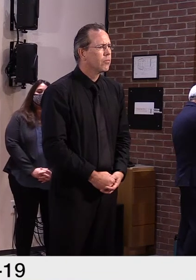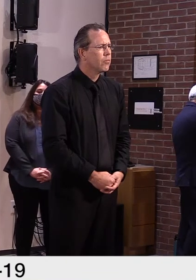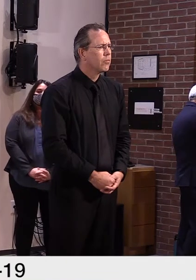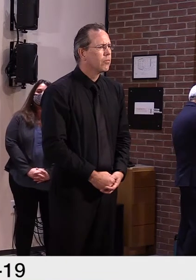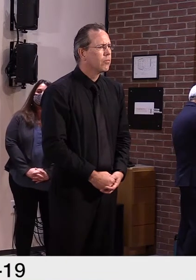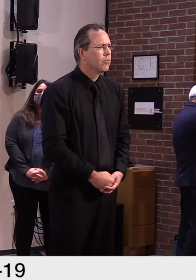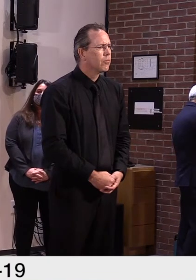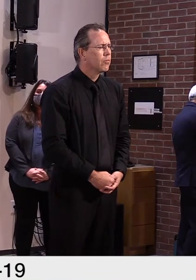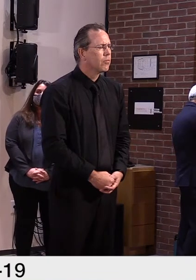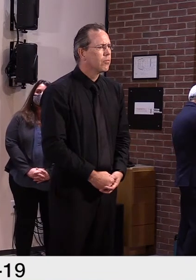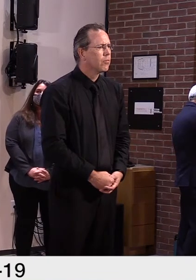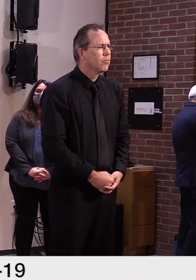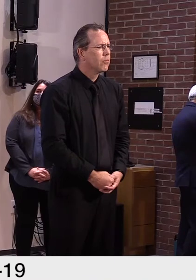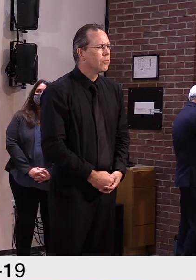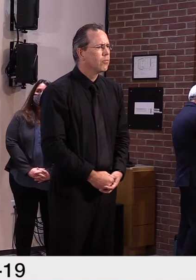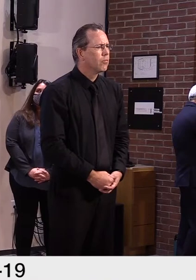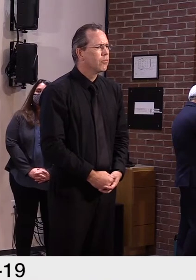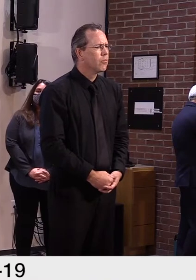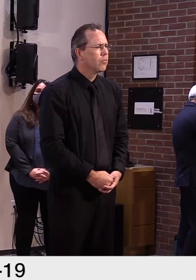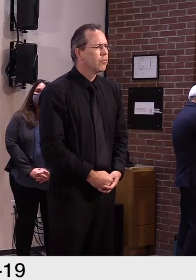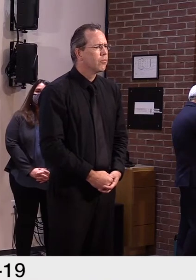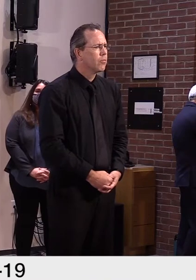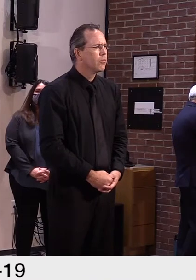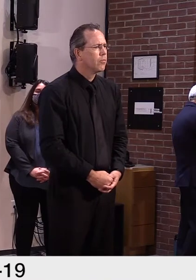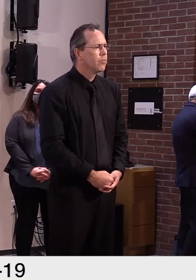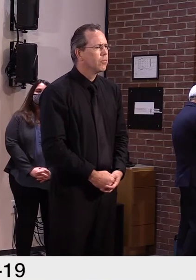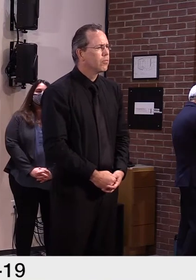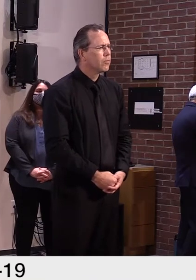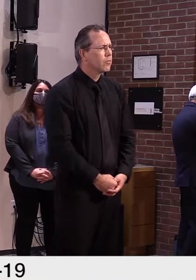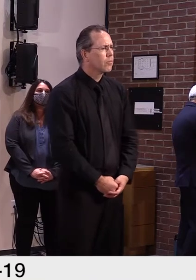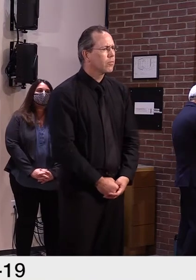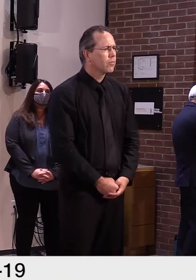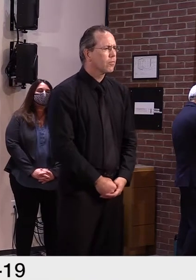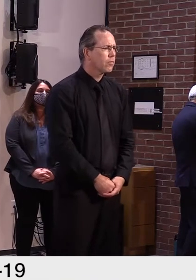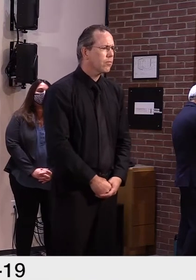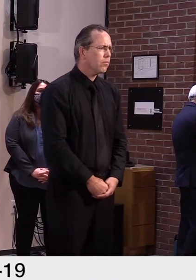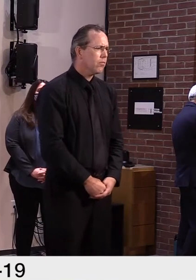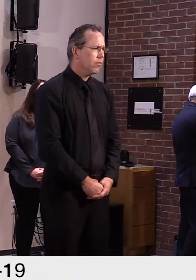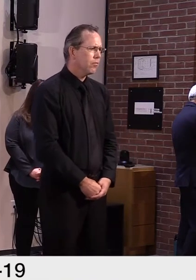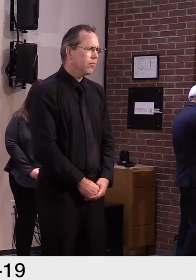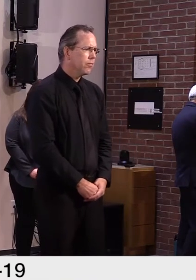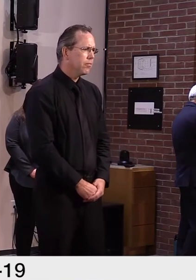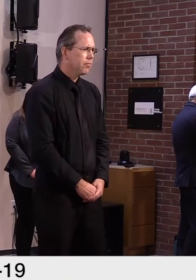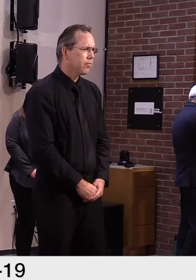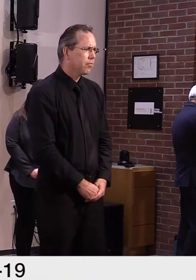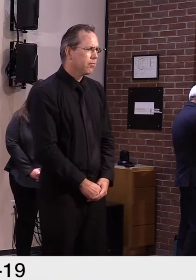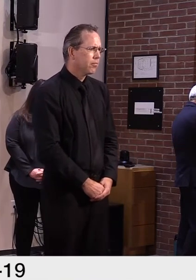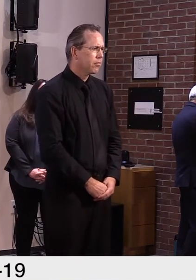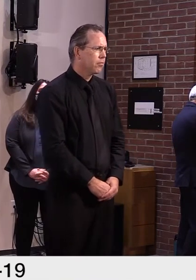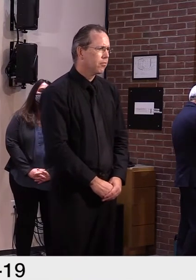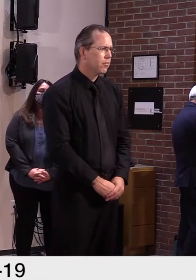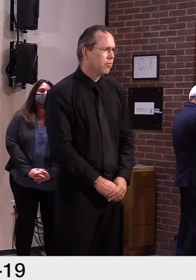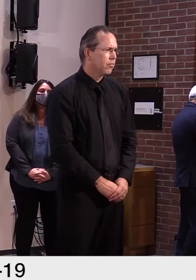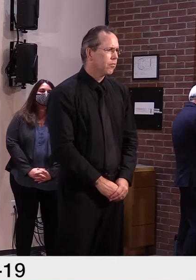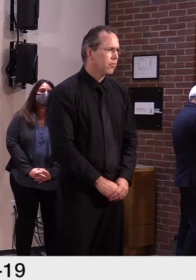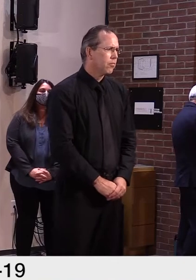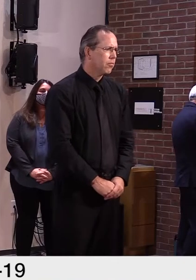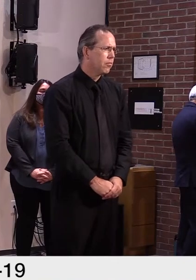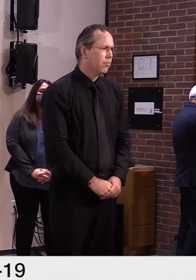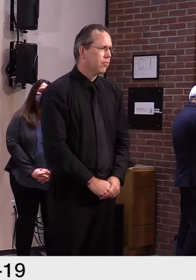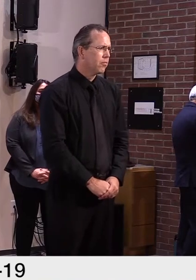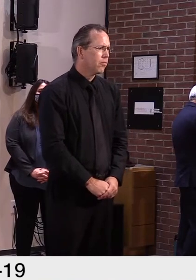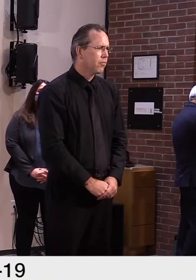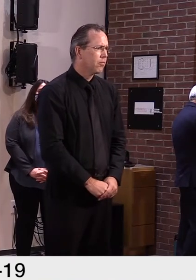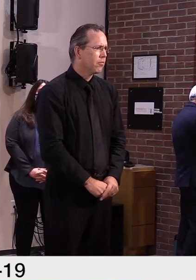directive is going to be listed and returned it the transparency that her monitors are used to. And follow the Constitution.